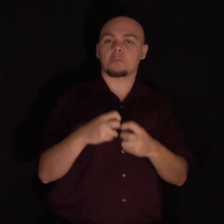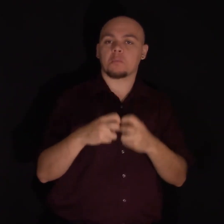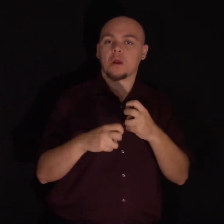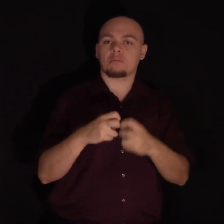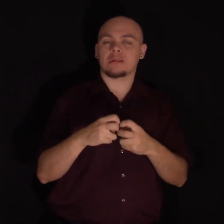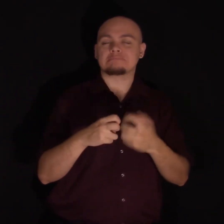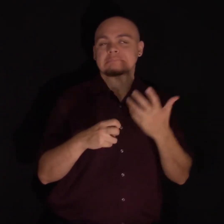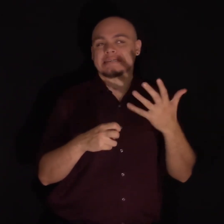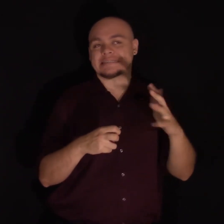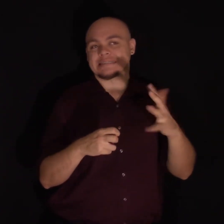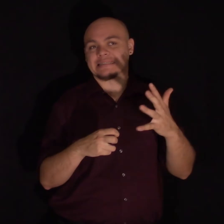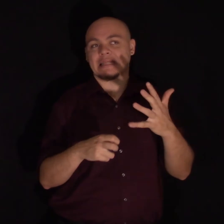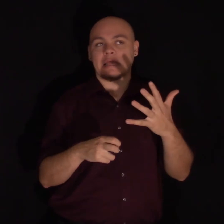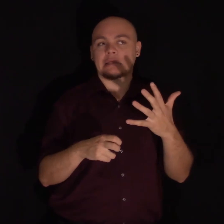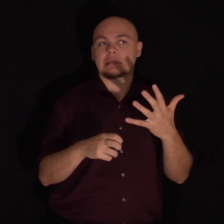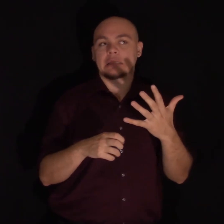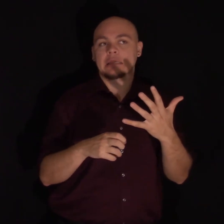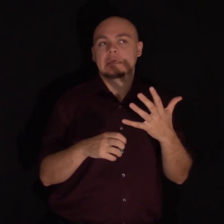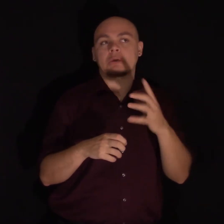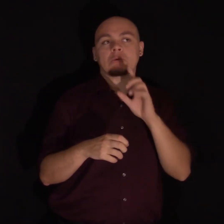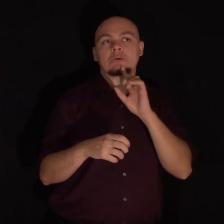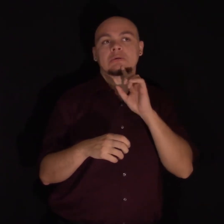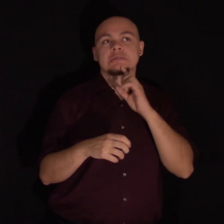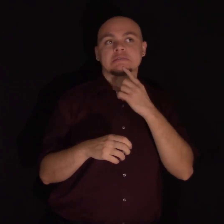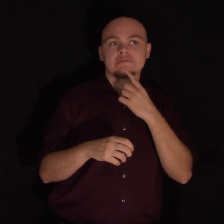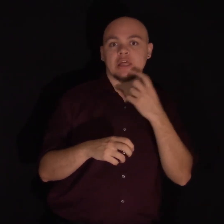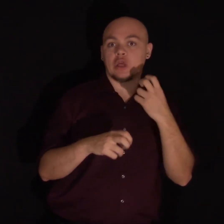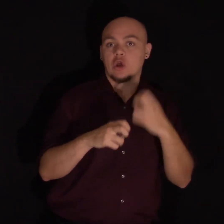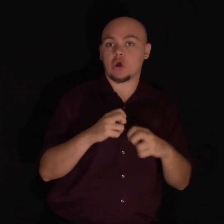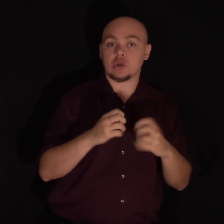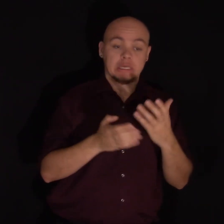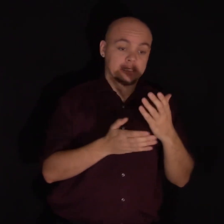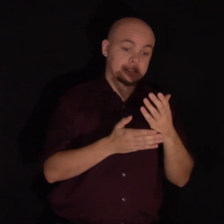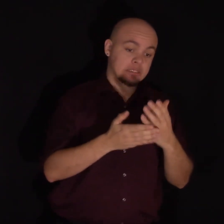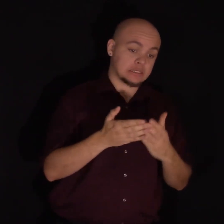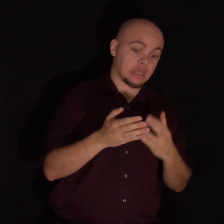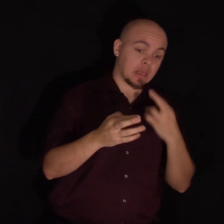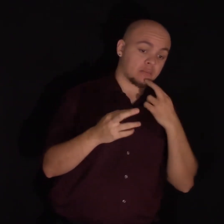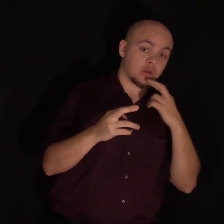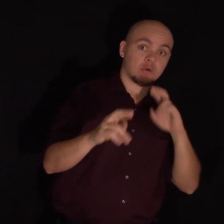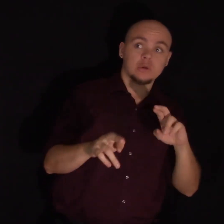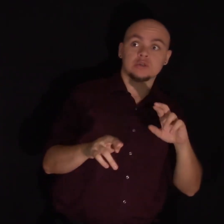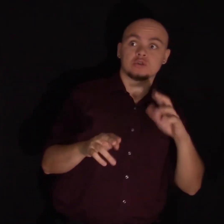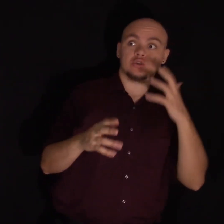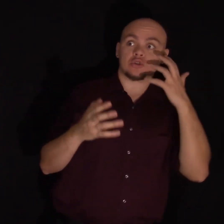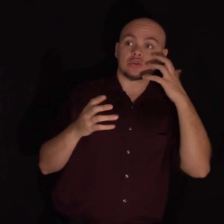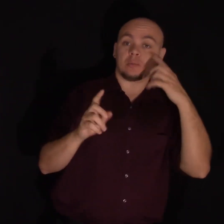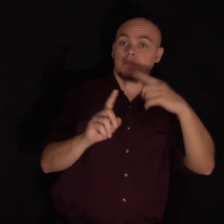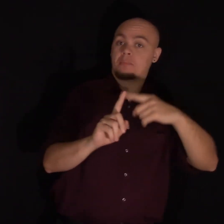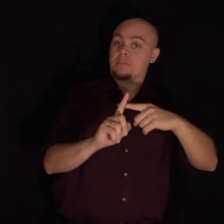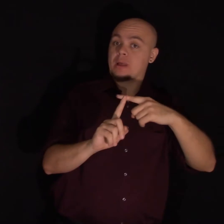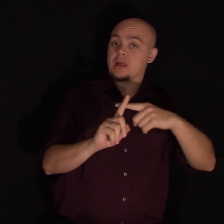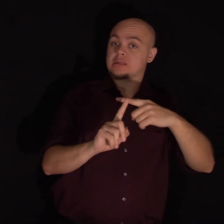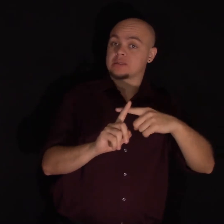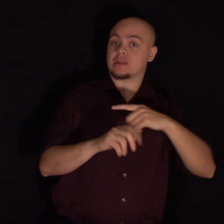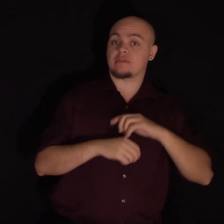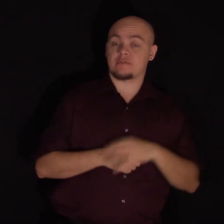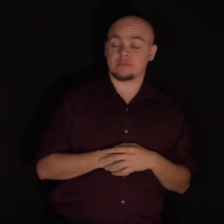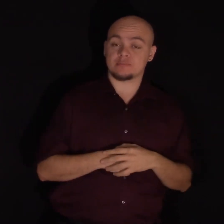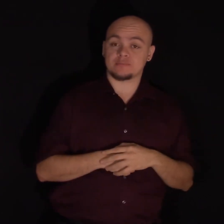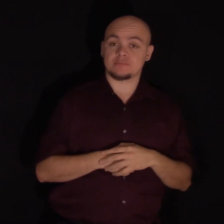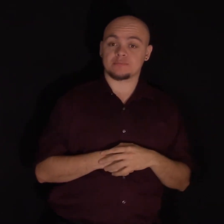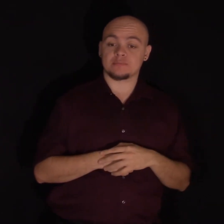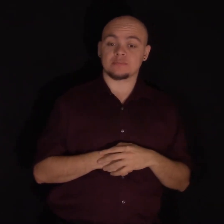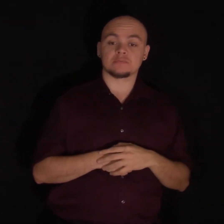too hard for them. Some of them reacted in a shockingly positive way. They